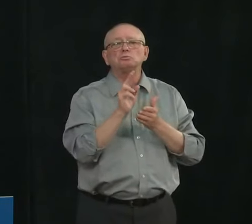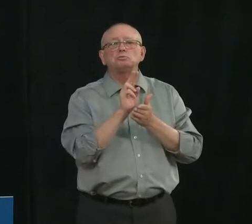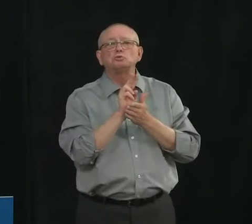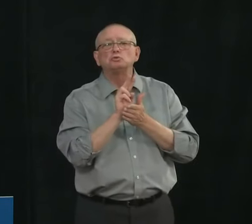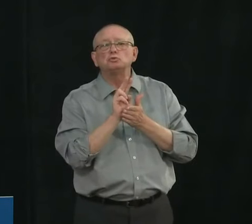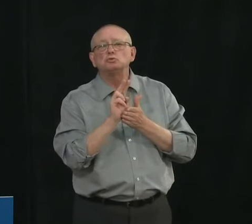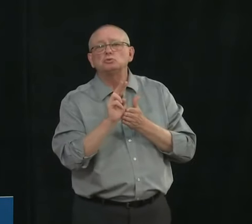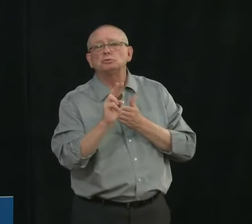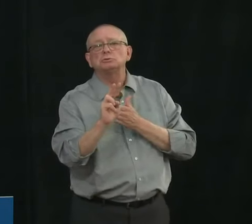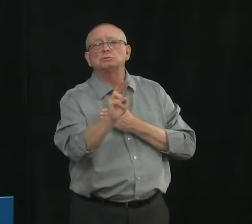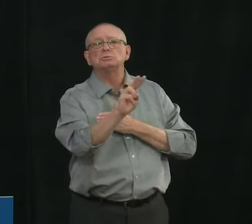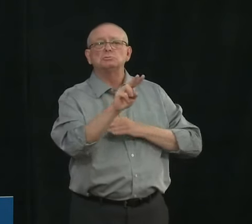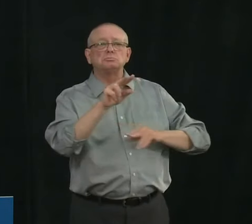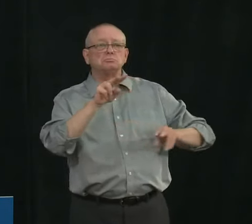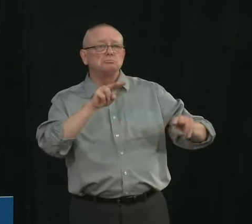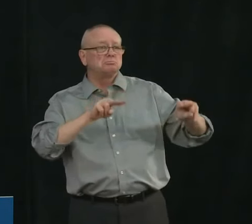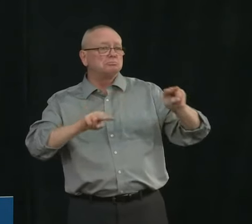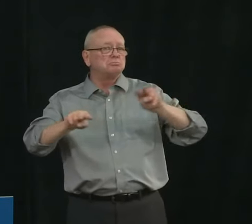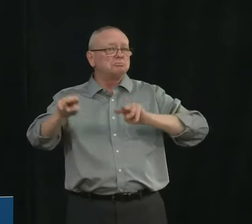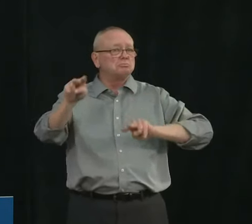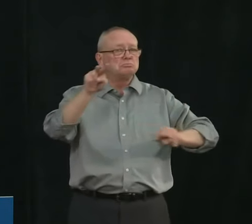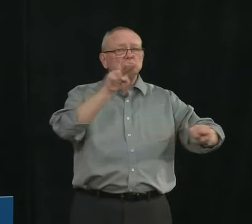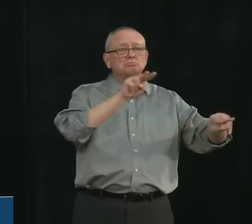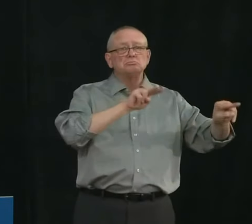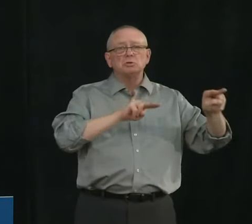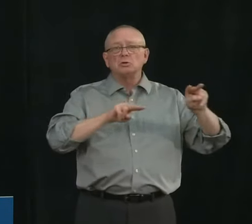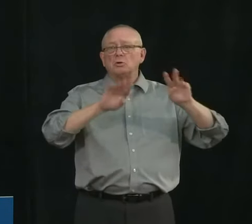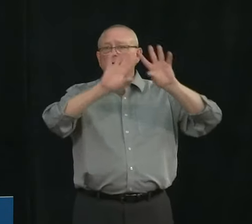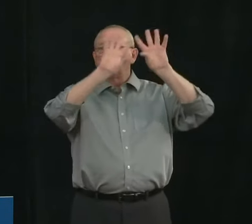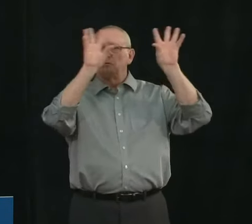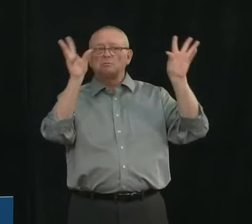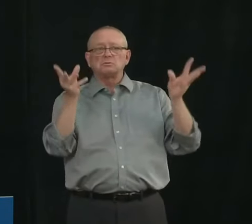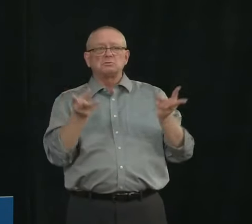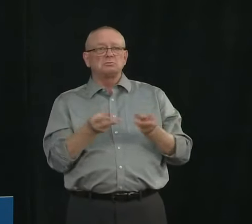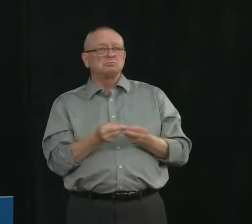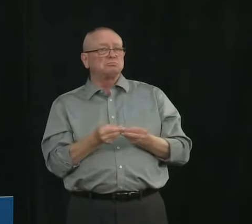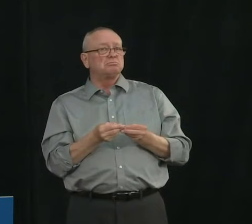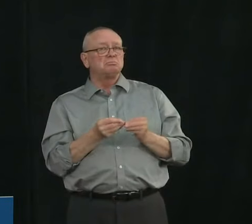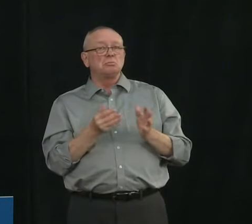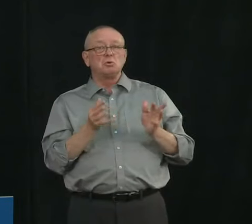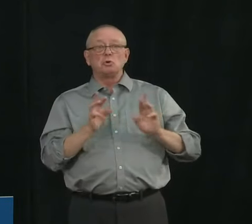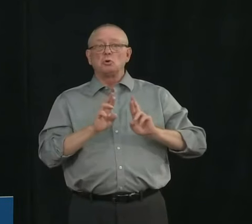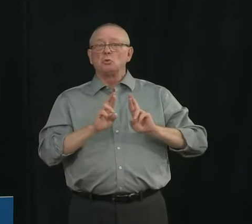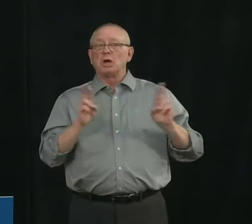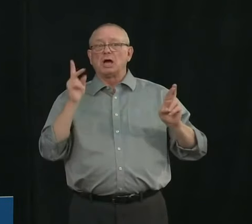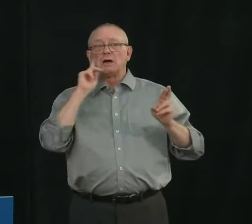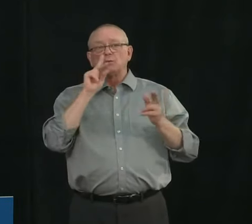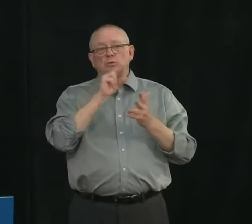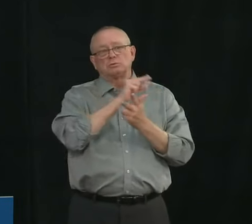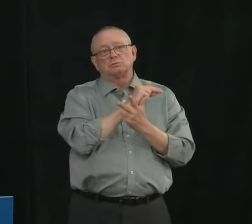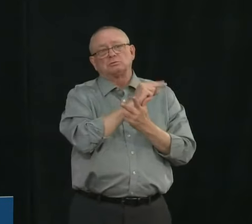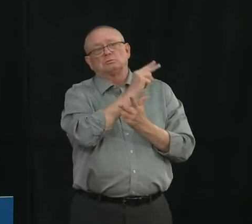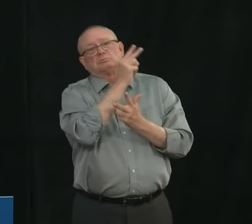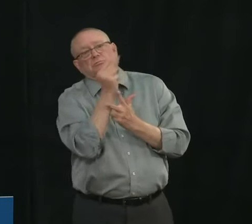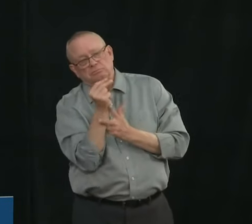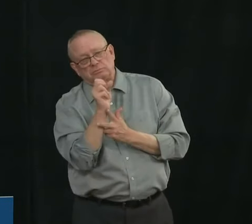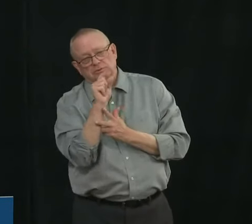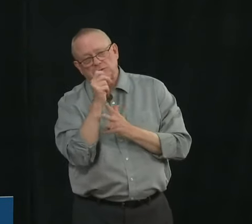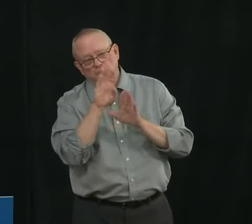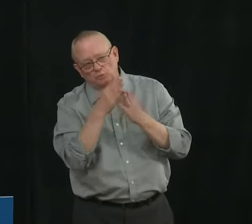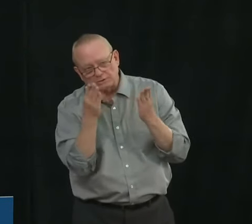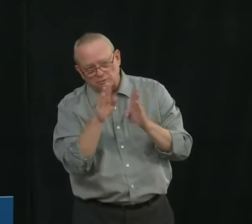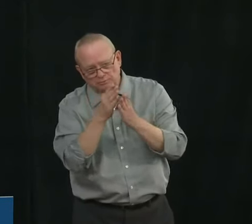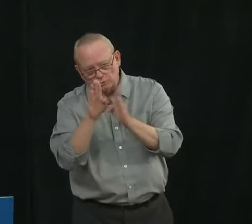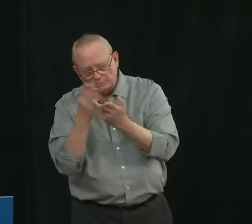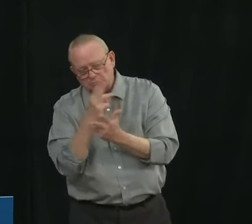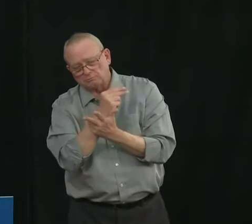so with respect to false positives it is potentially